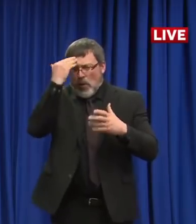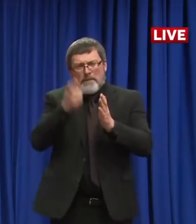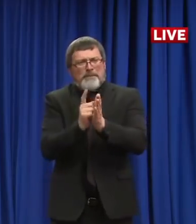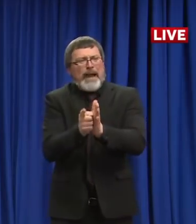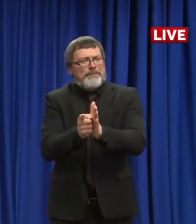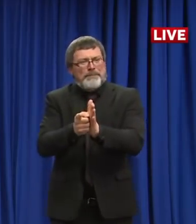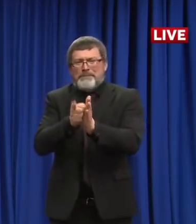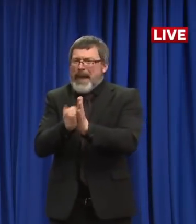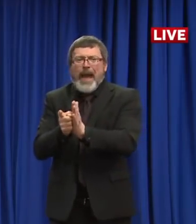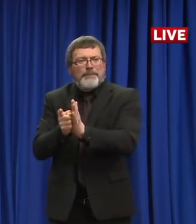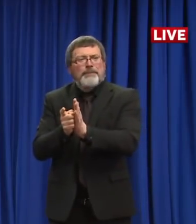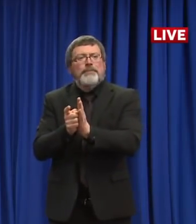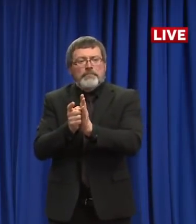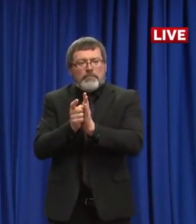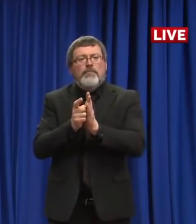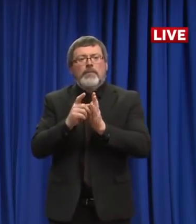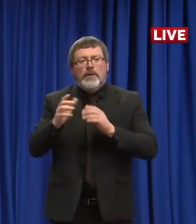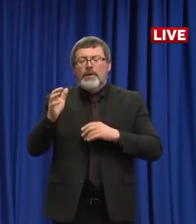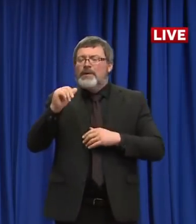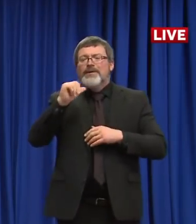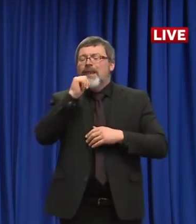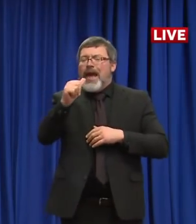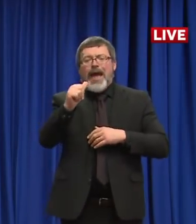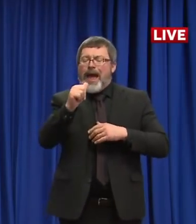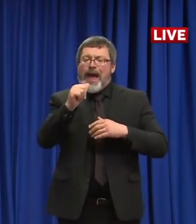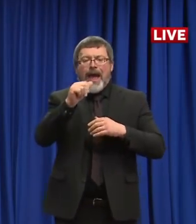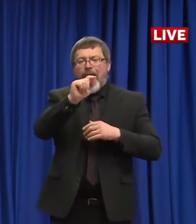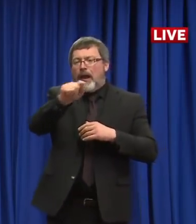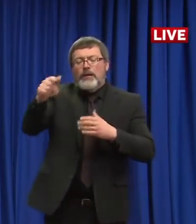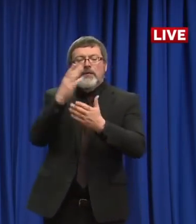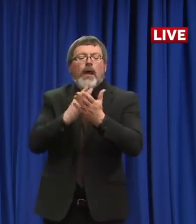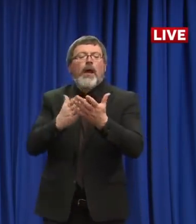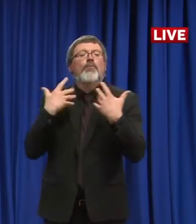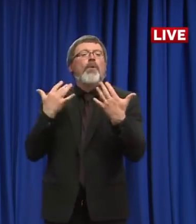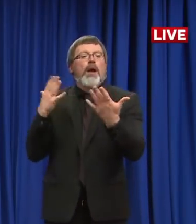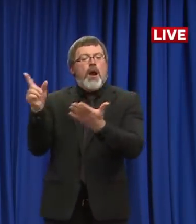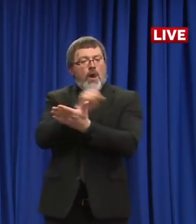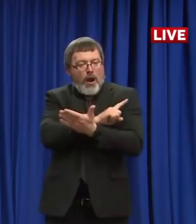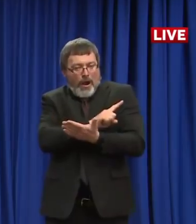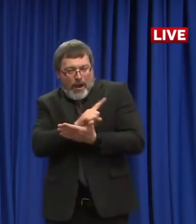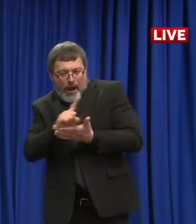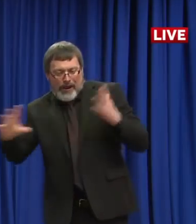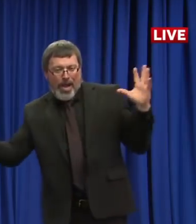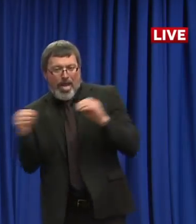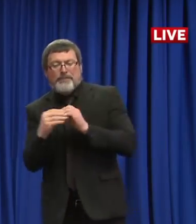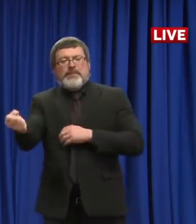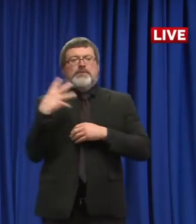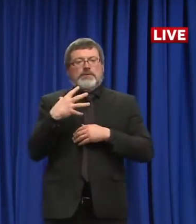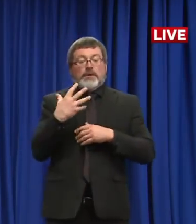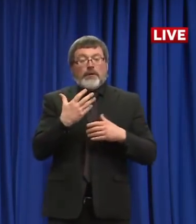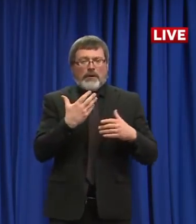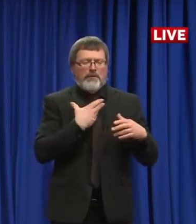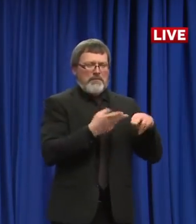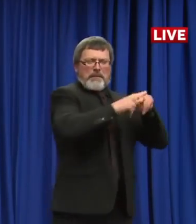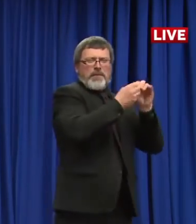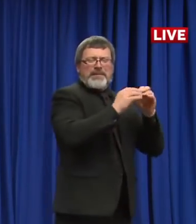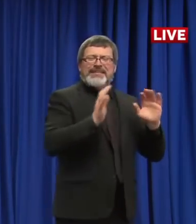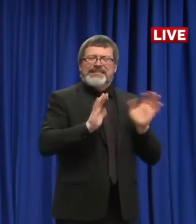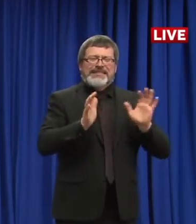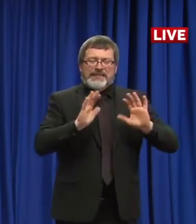very closely together to make sure that we have the most timely and actionable information. Out of these 1,091 people